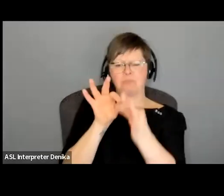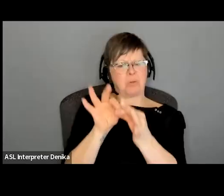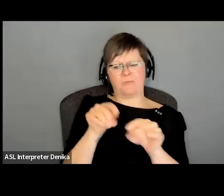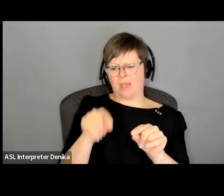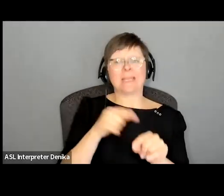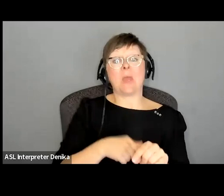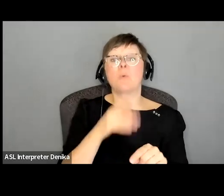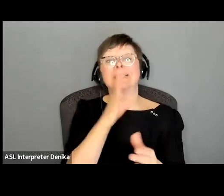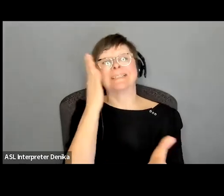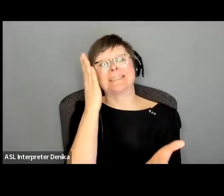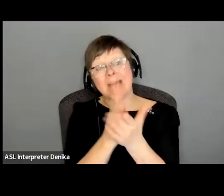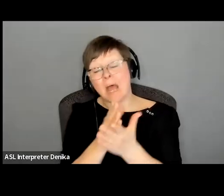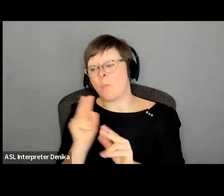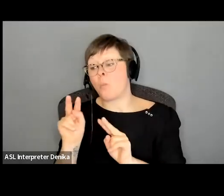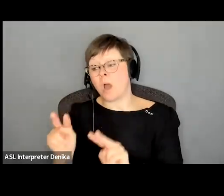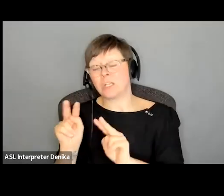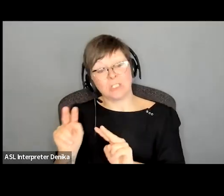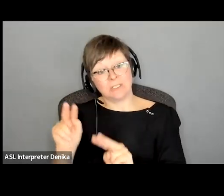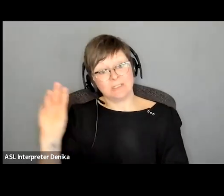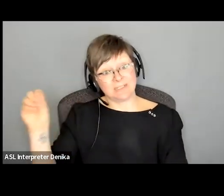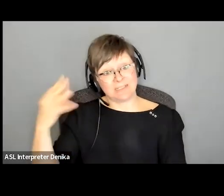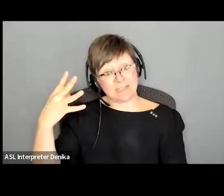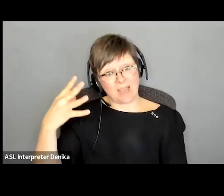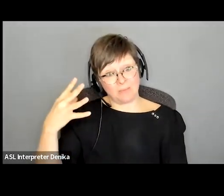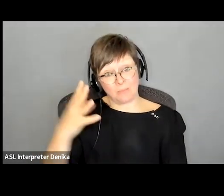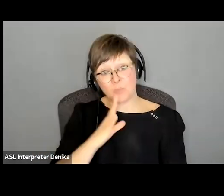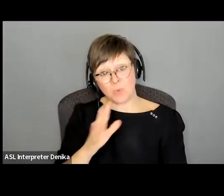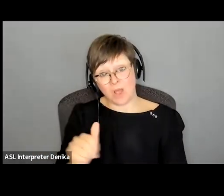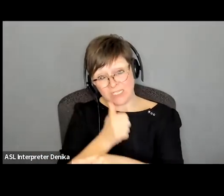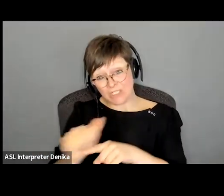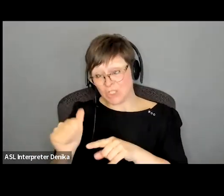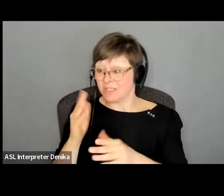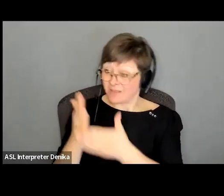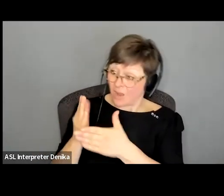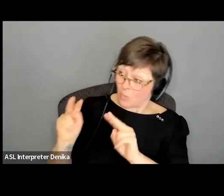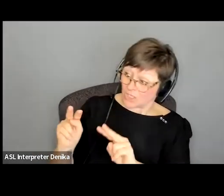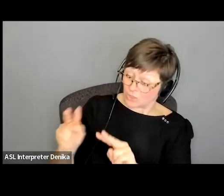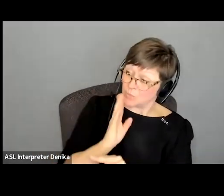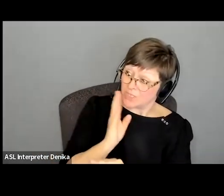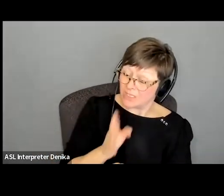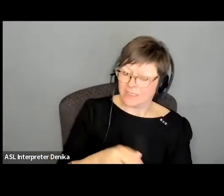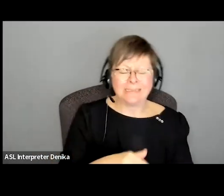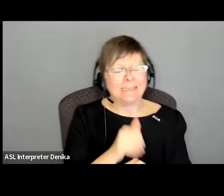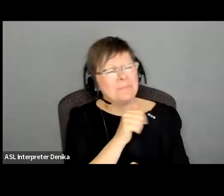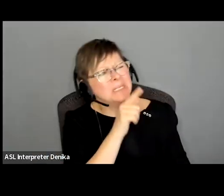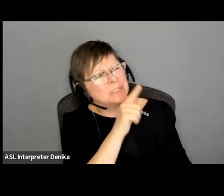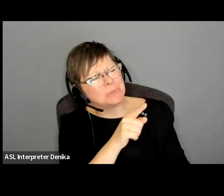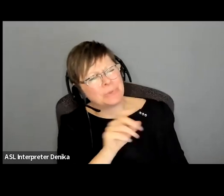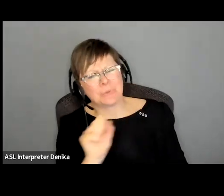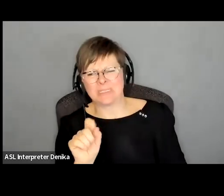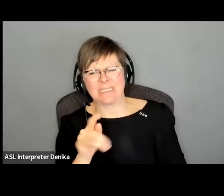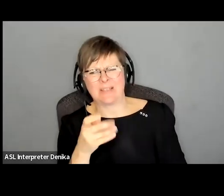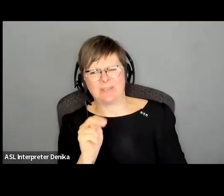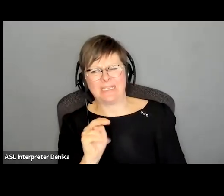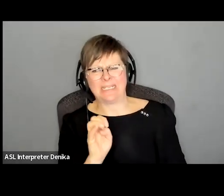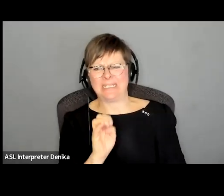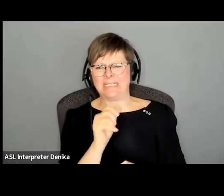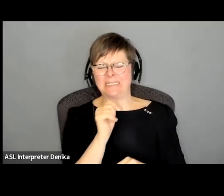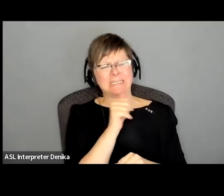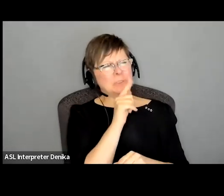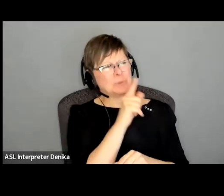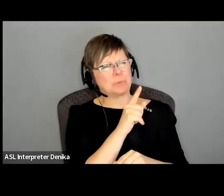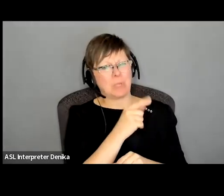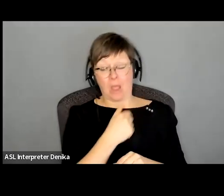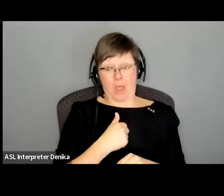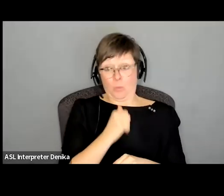i that i don't know uh in terms of tv and film will they stop looking at tape that's really up to the director and producer i wouldn't